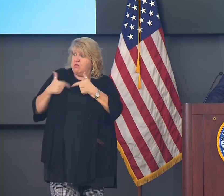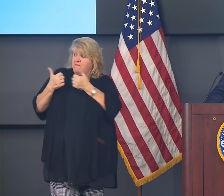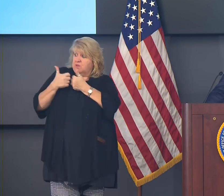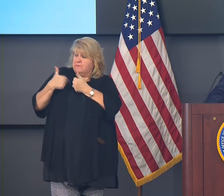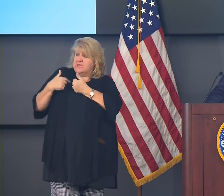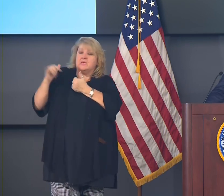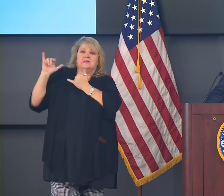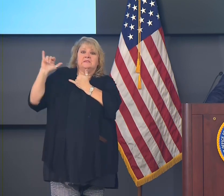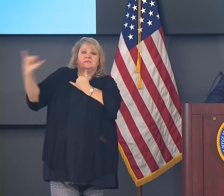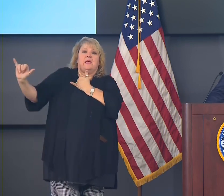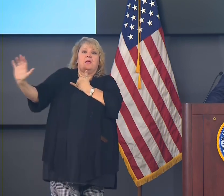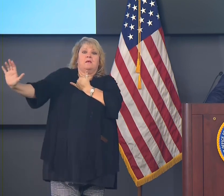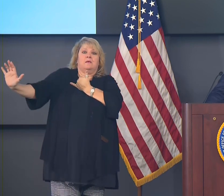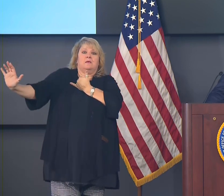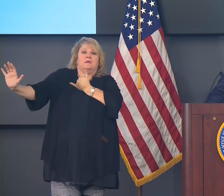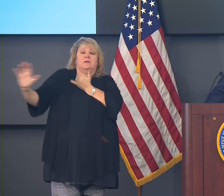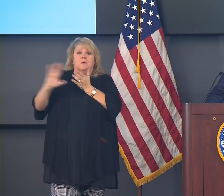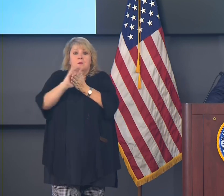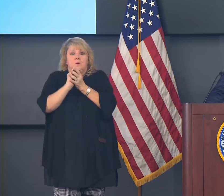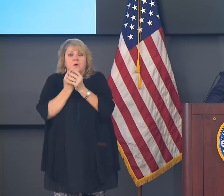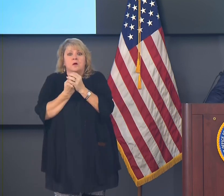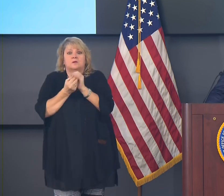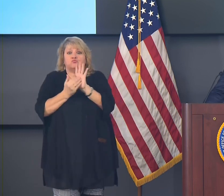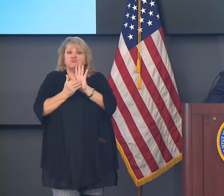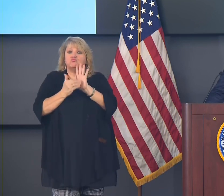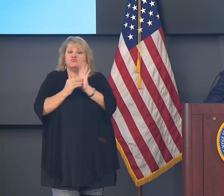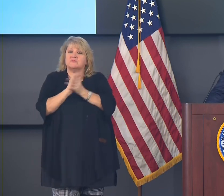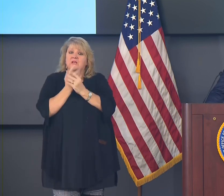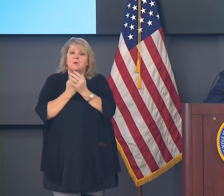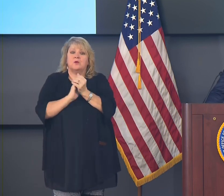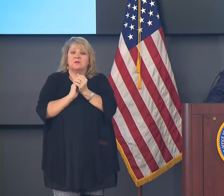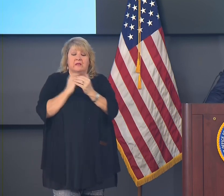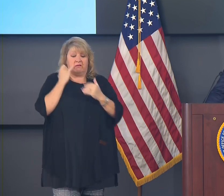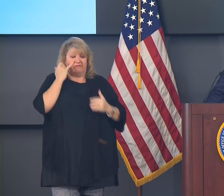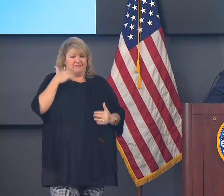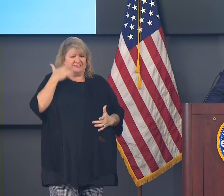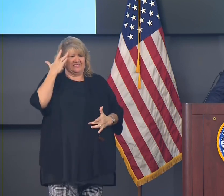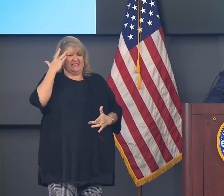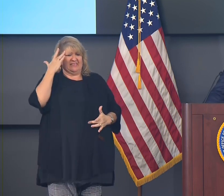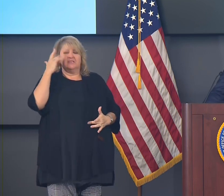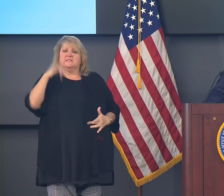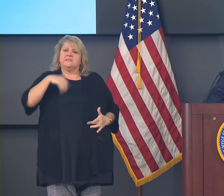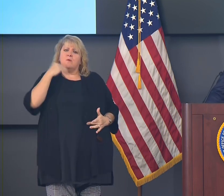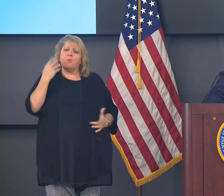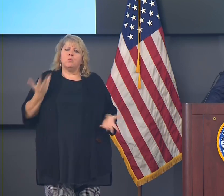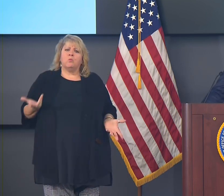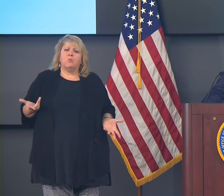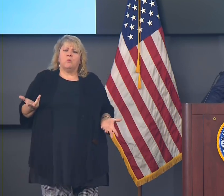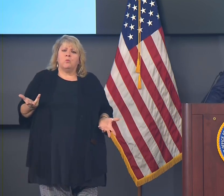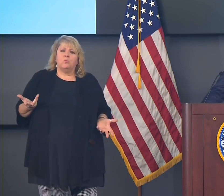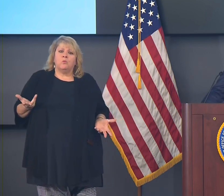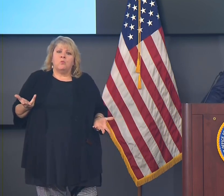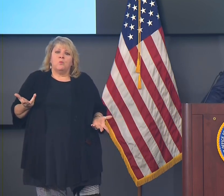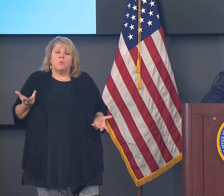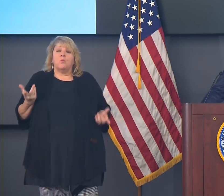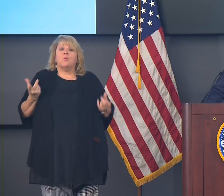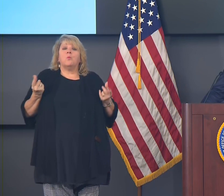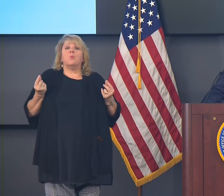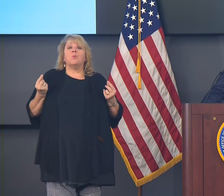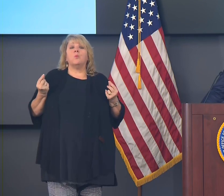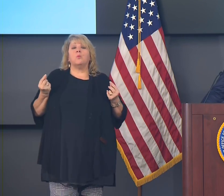incredibly important. Washing your hands, staying home when you're sick, and always taking care